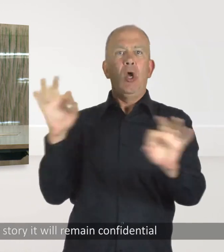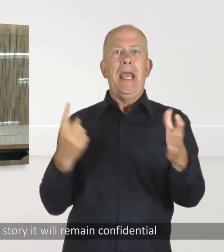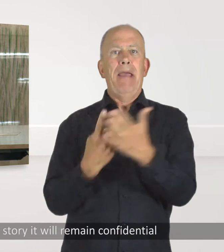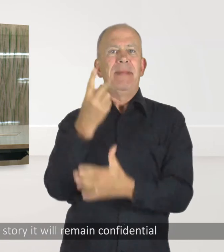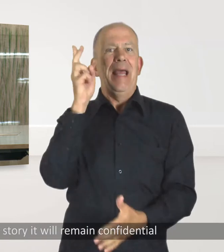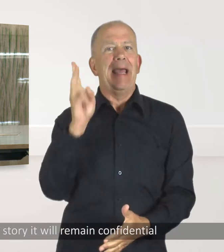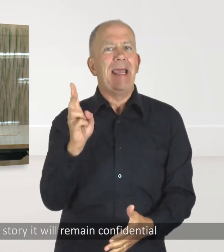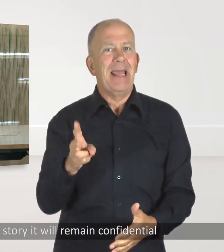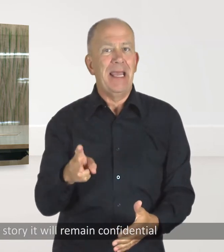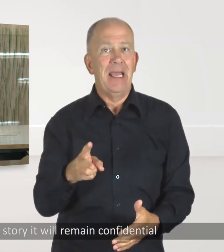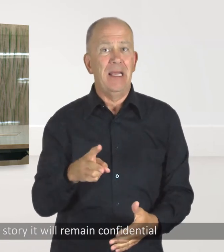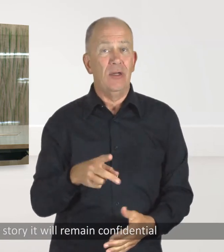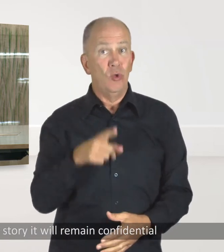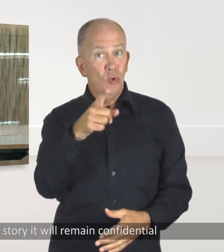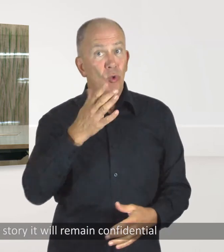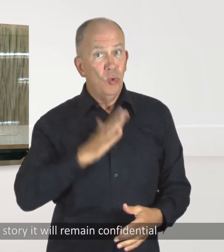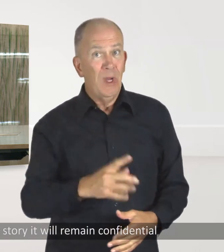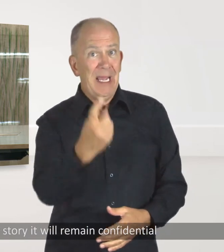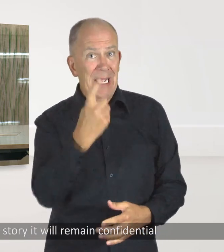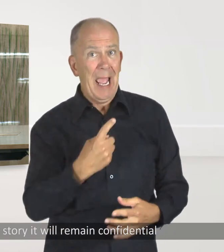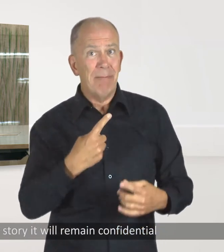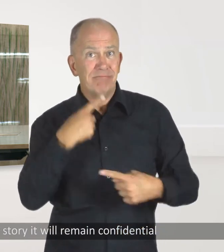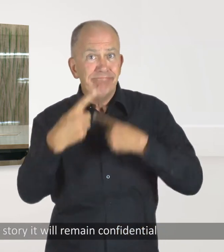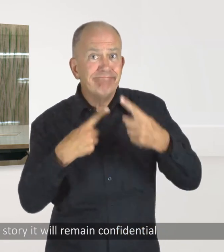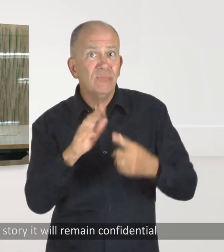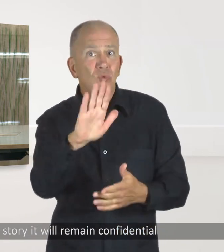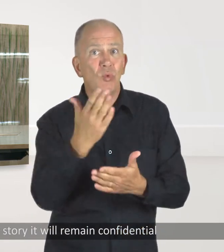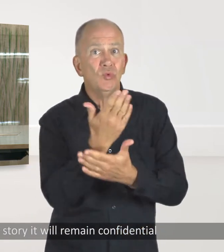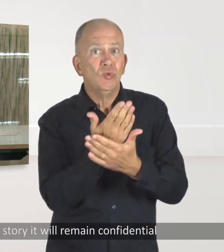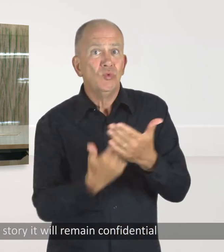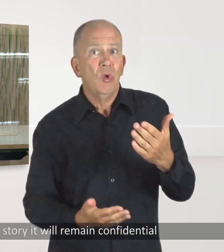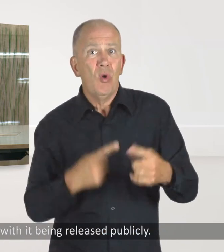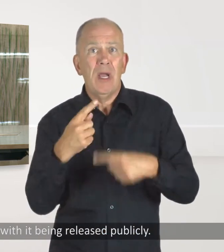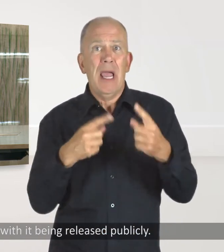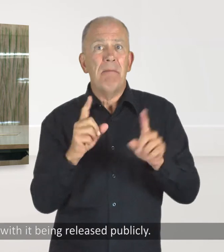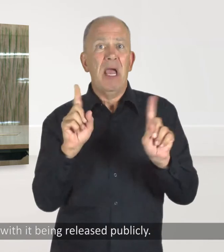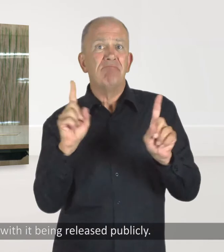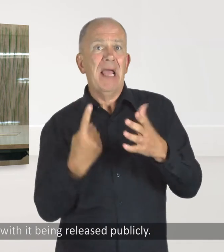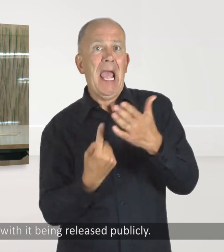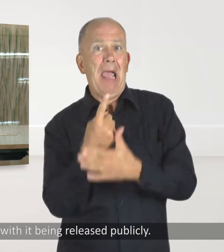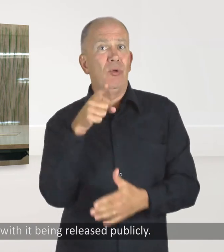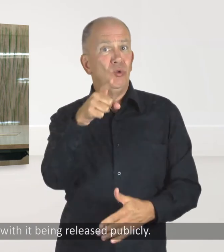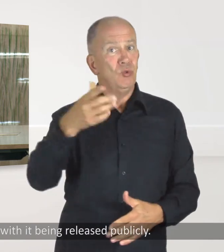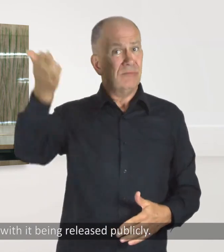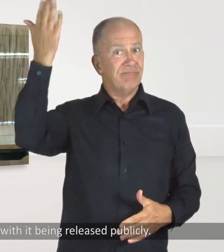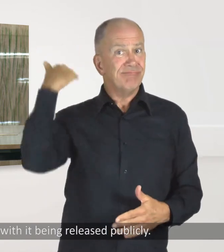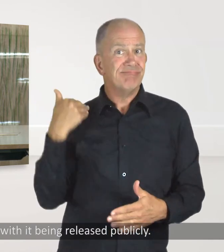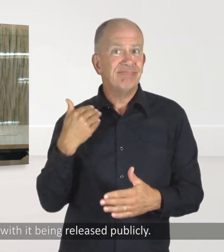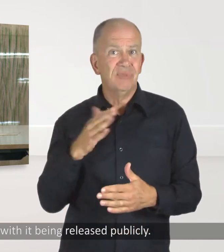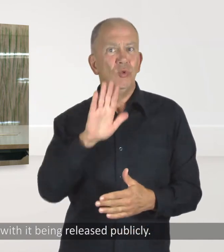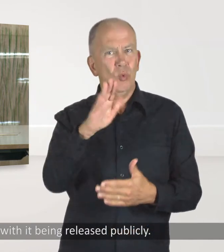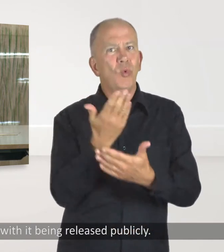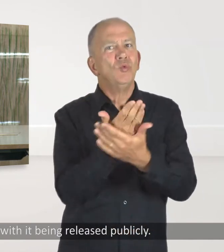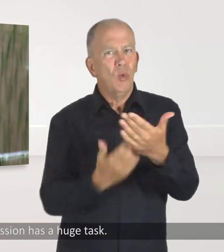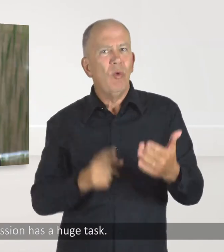If you come and tell us your story, it will remain confidential, unless you're comfortable with it being released